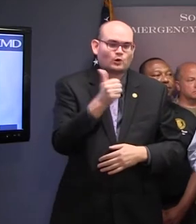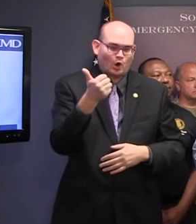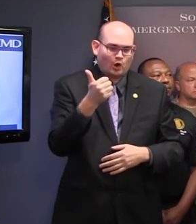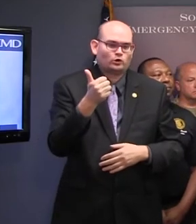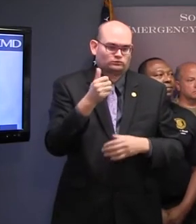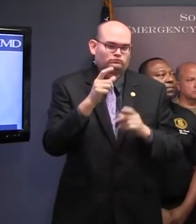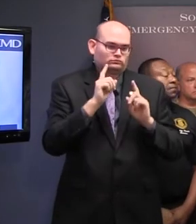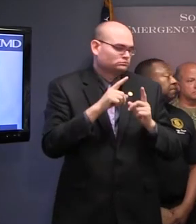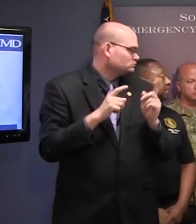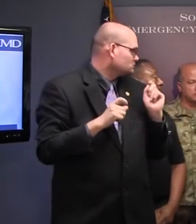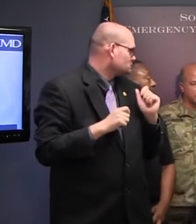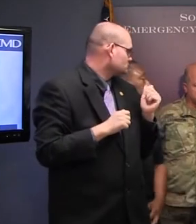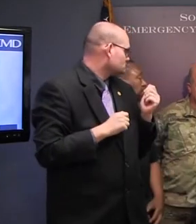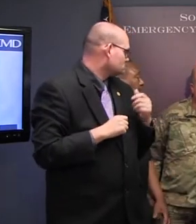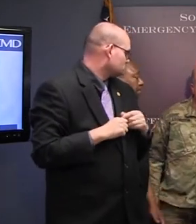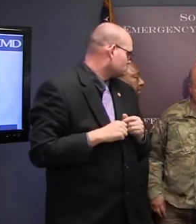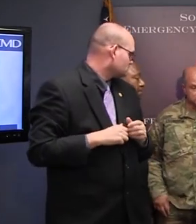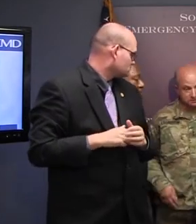And General Livingston.